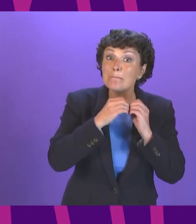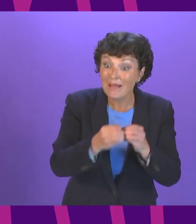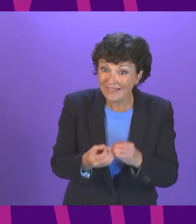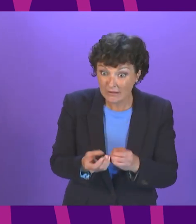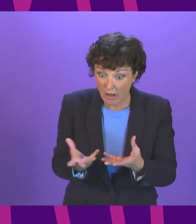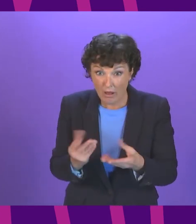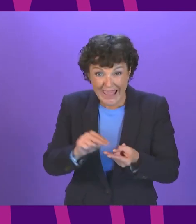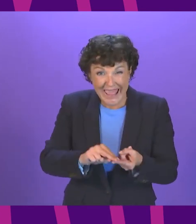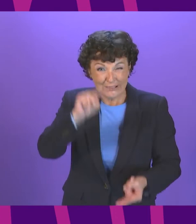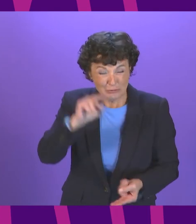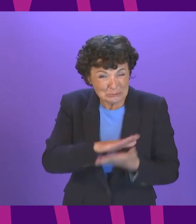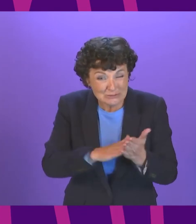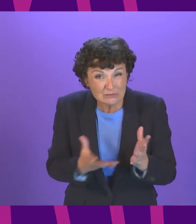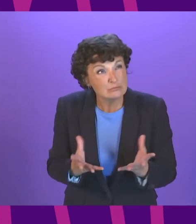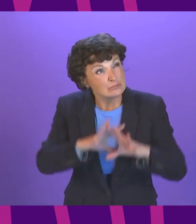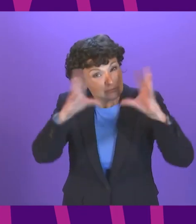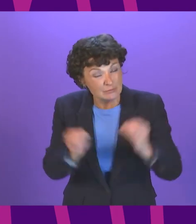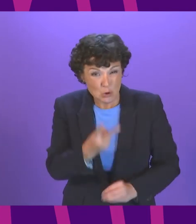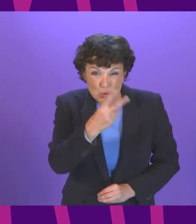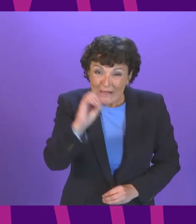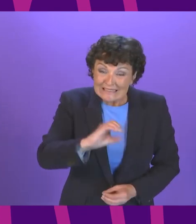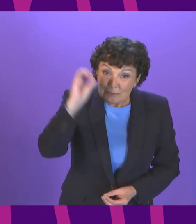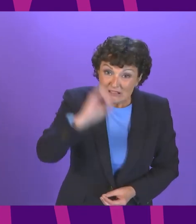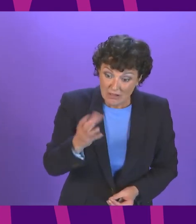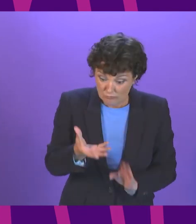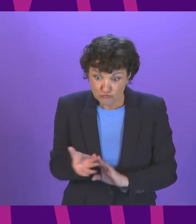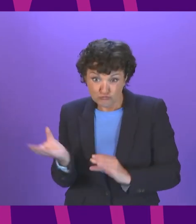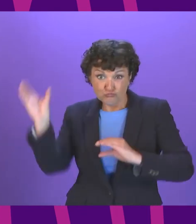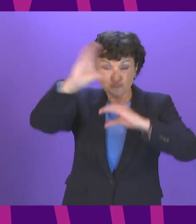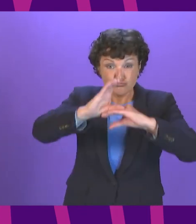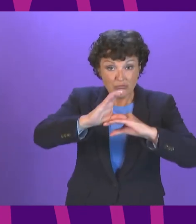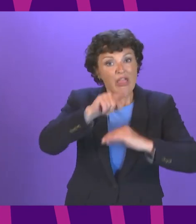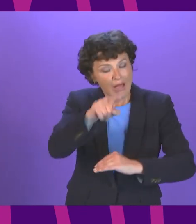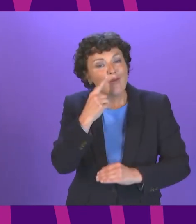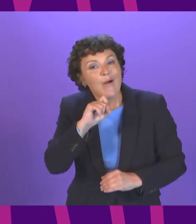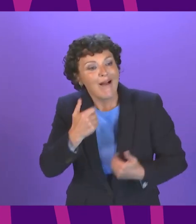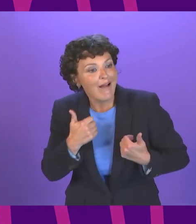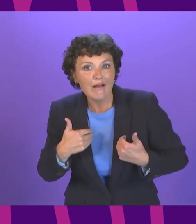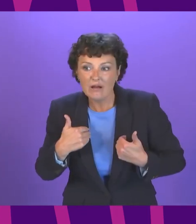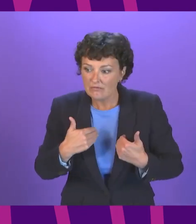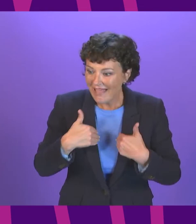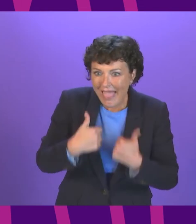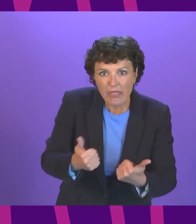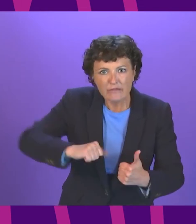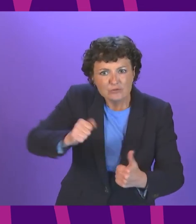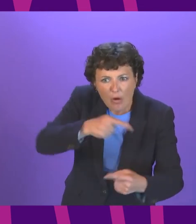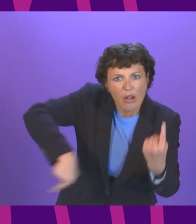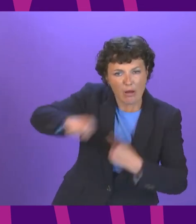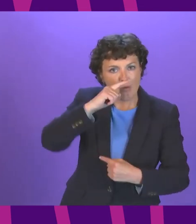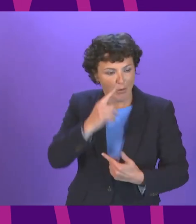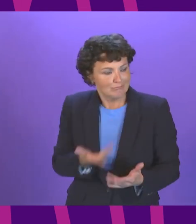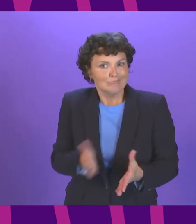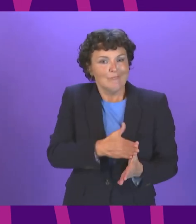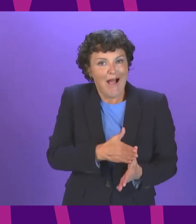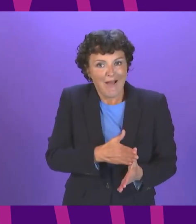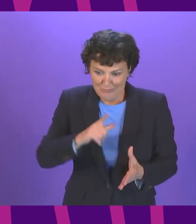an increase of 20% this will help the health of Scotland recover from the pandemic the creation